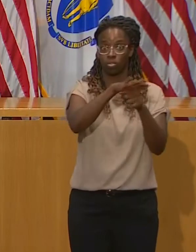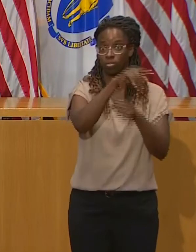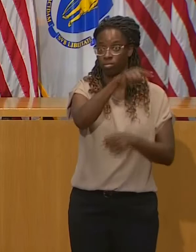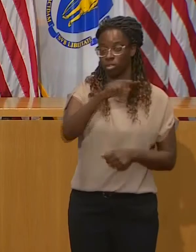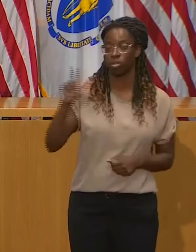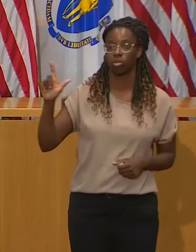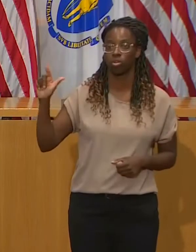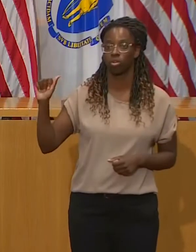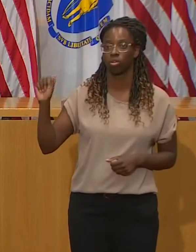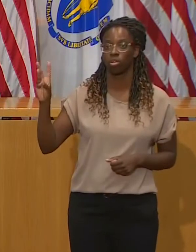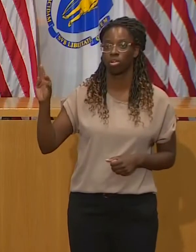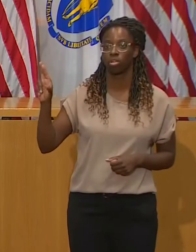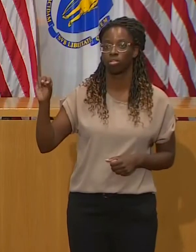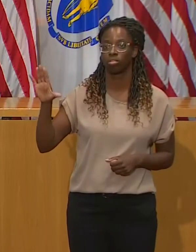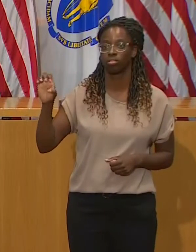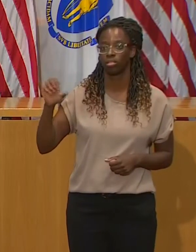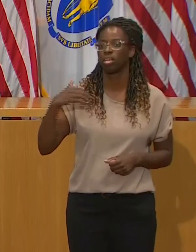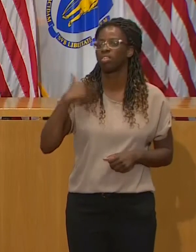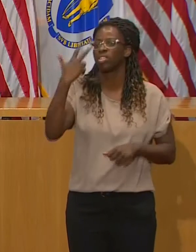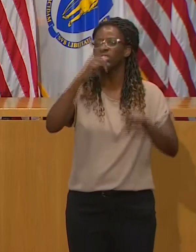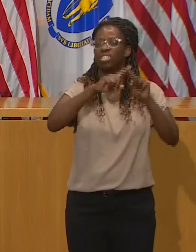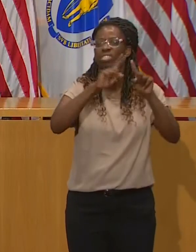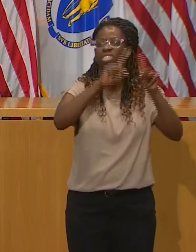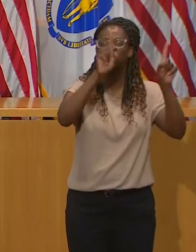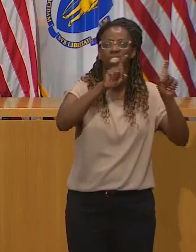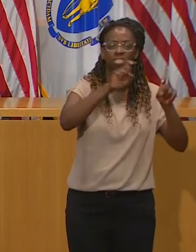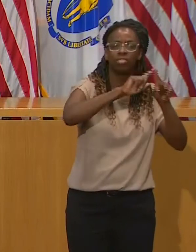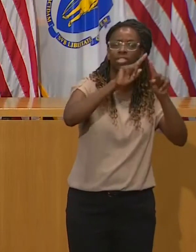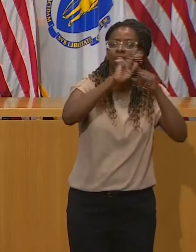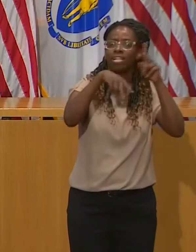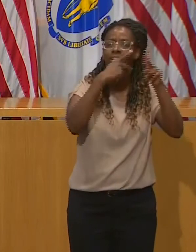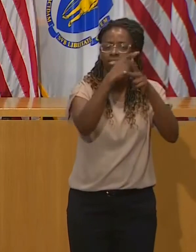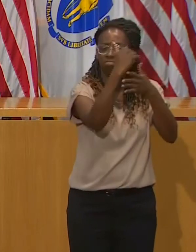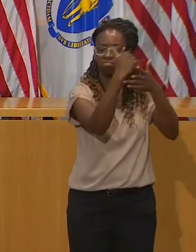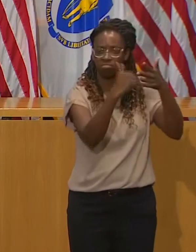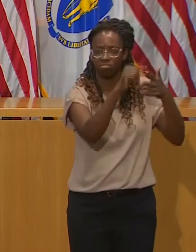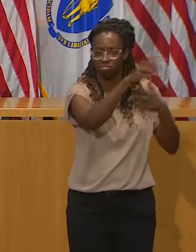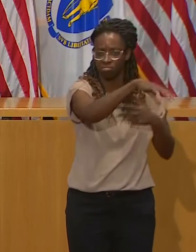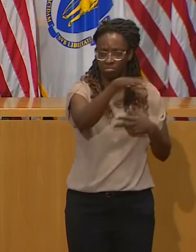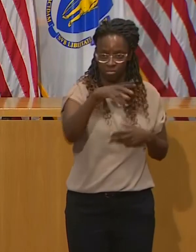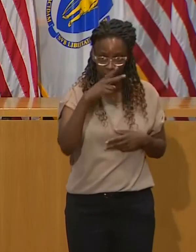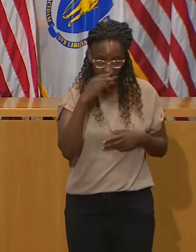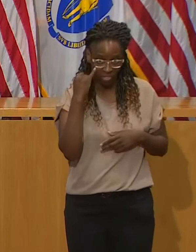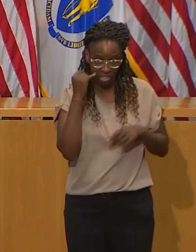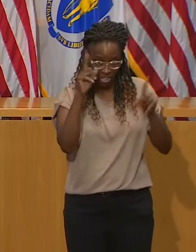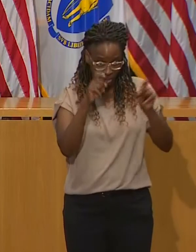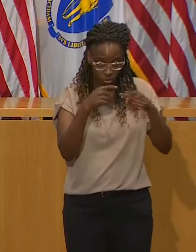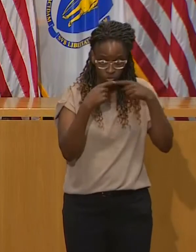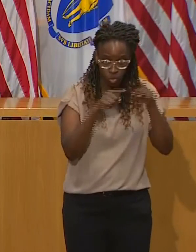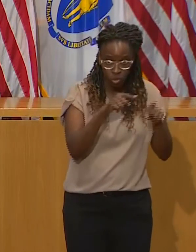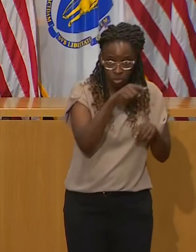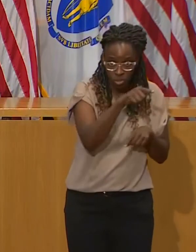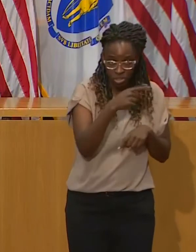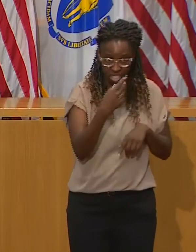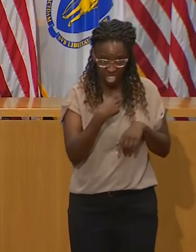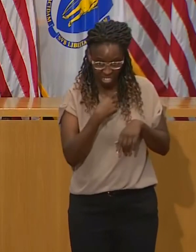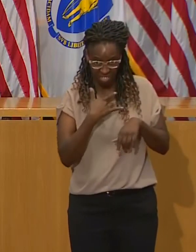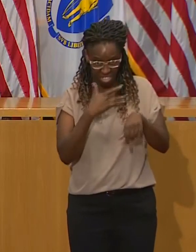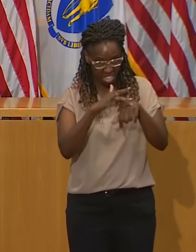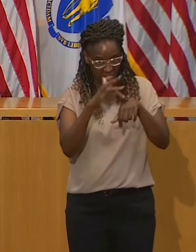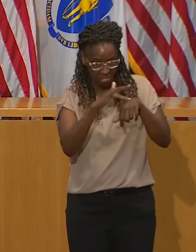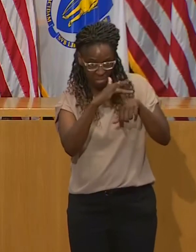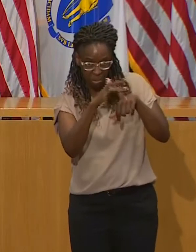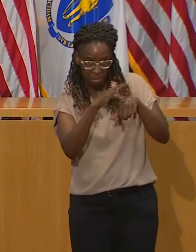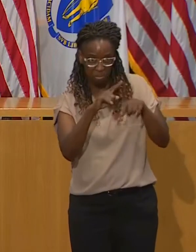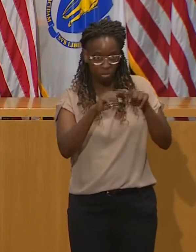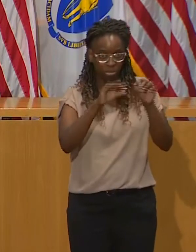sites. They're having a PCR test and the point-of-care test to determine the sensitivity. Because if that, if it has the sensitivity that we